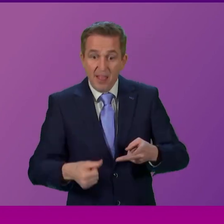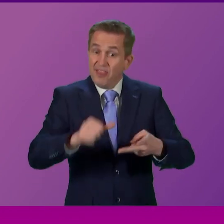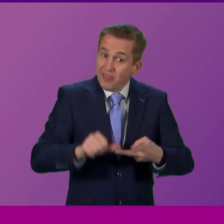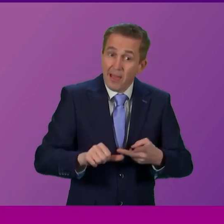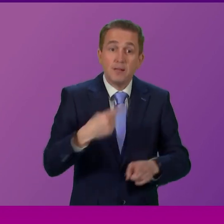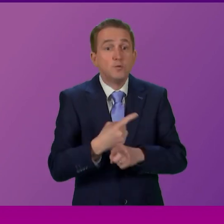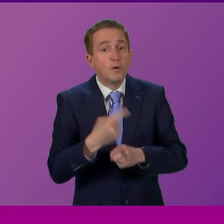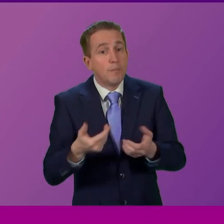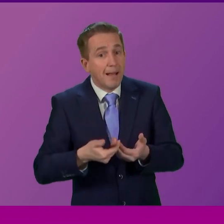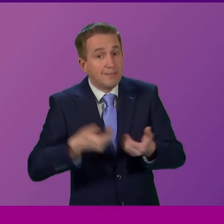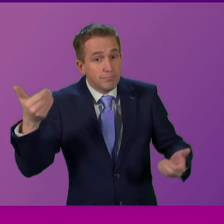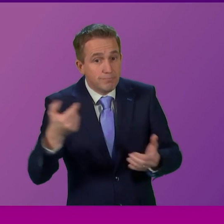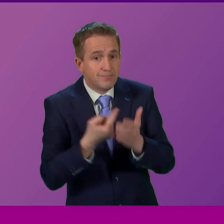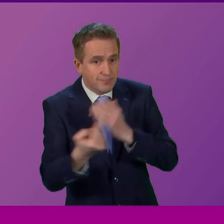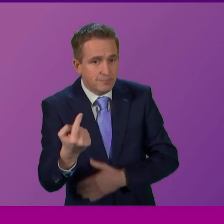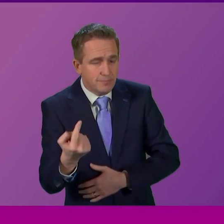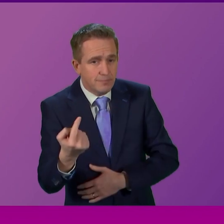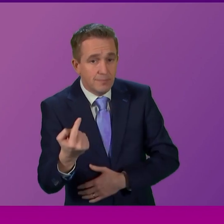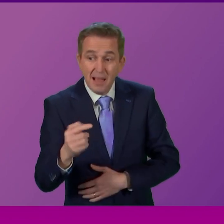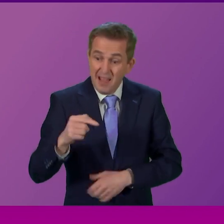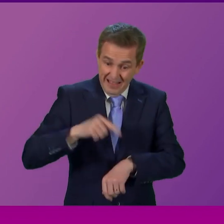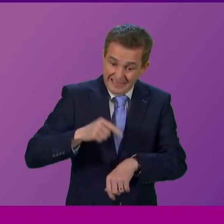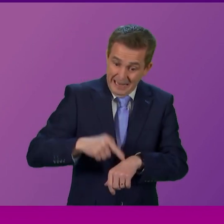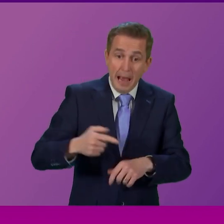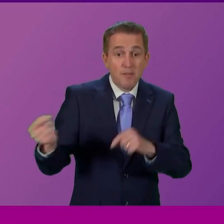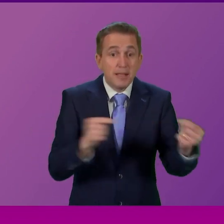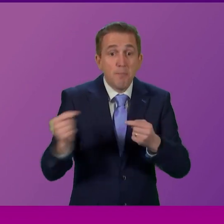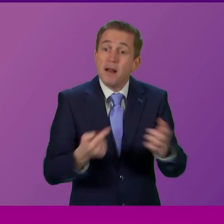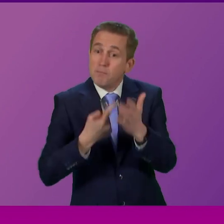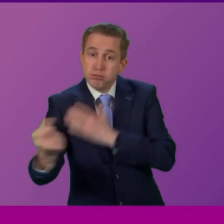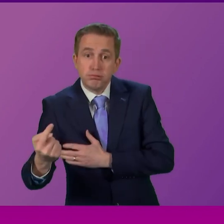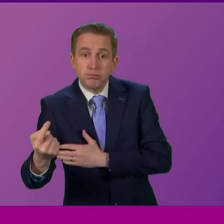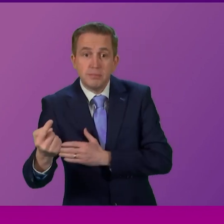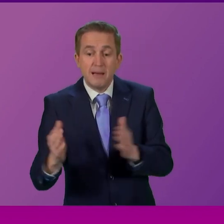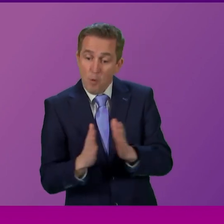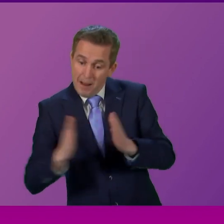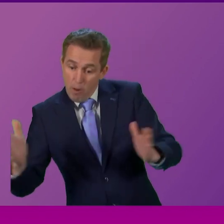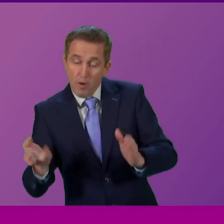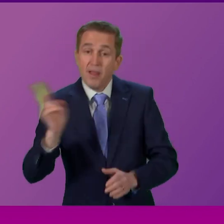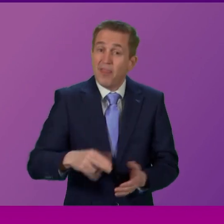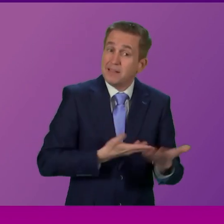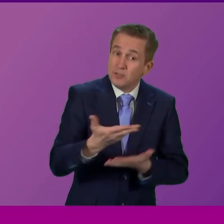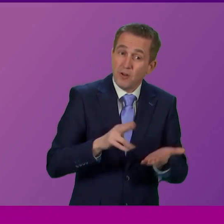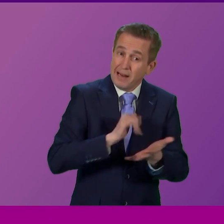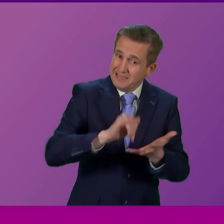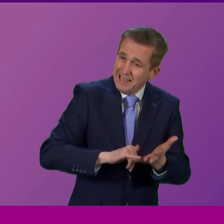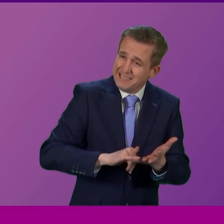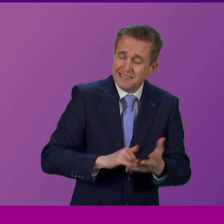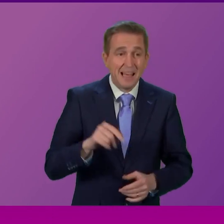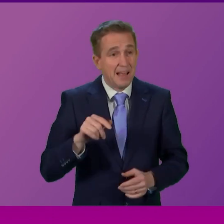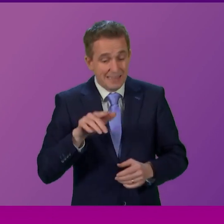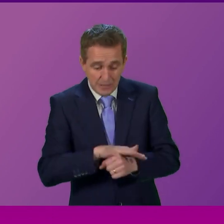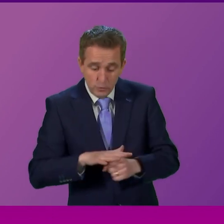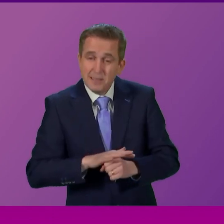which is timetabled to last longer than this statement on healthcare. This is a national emergency.